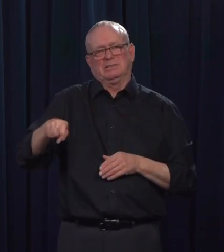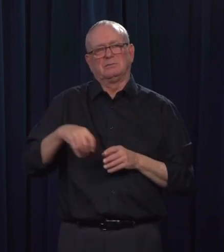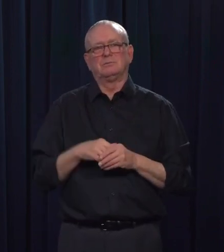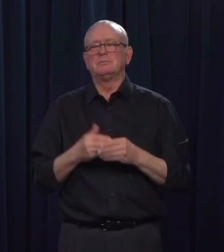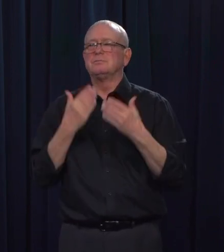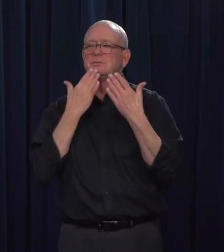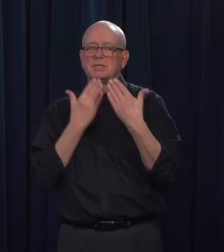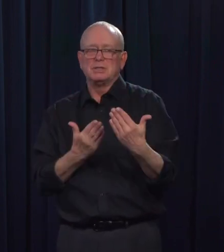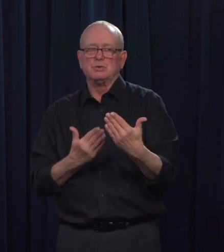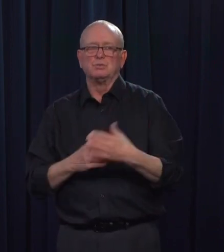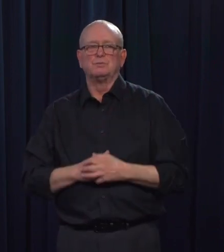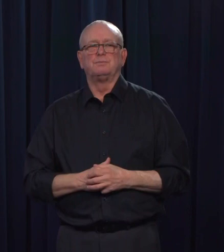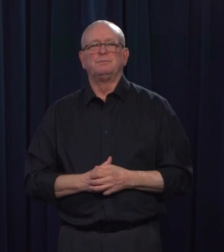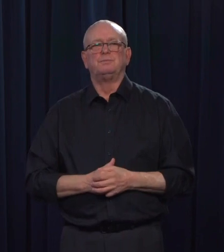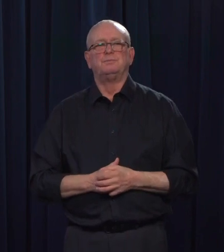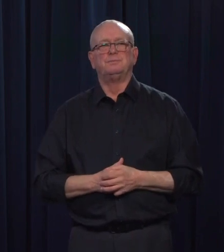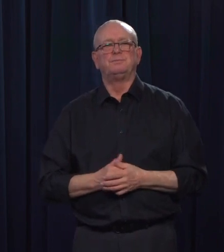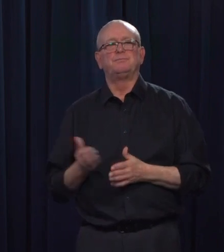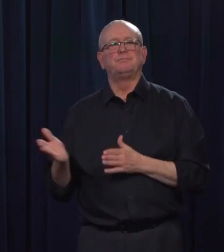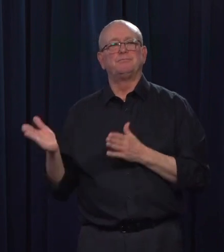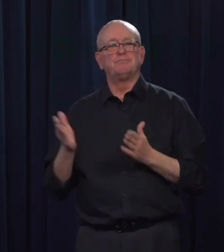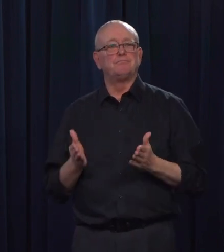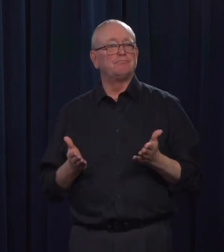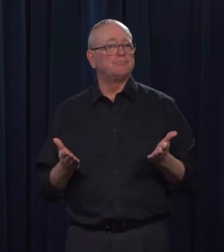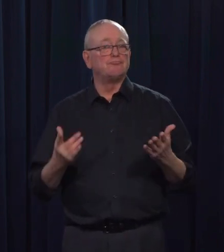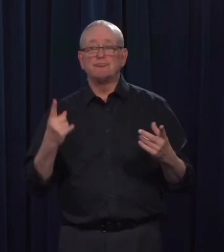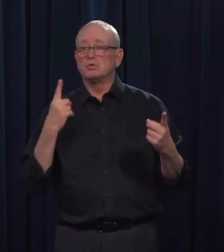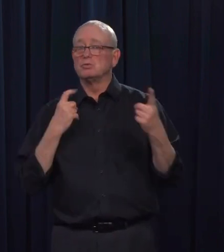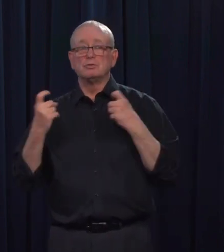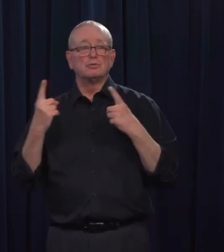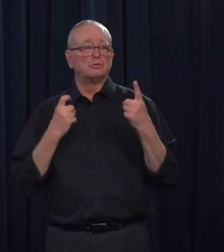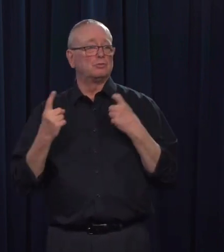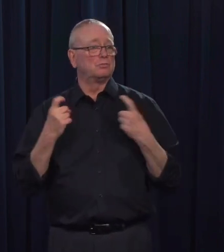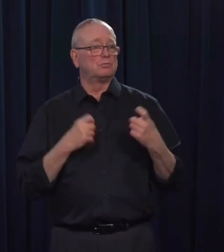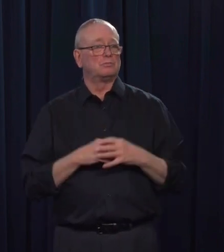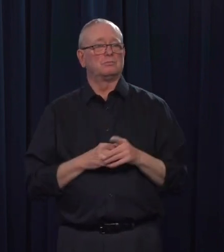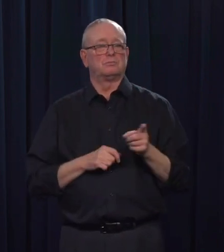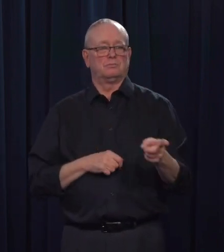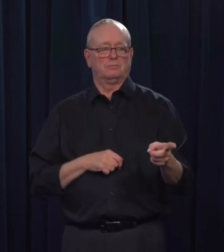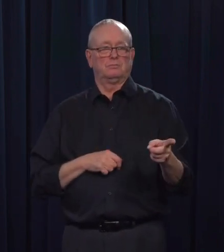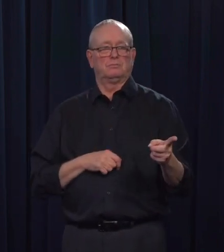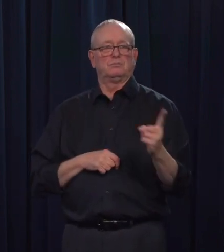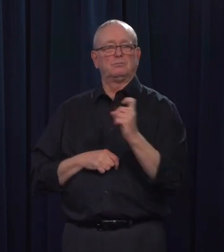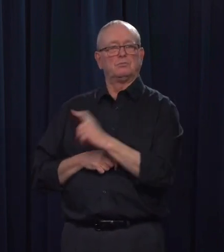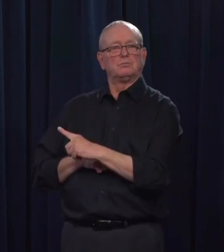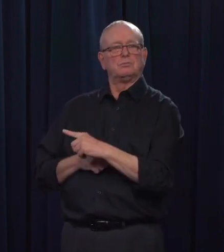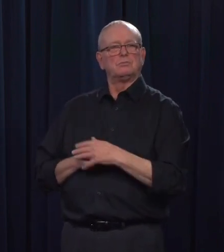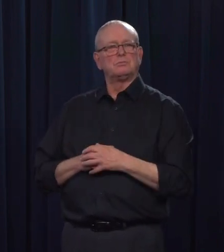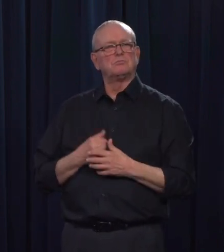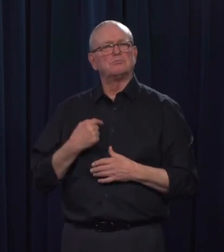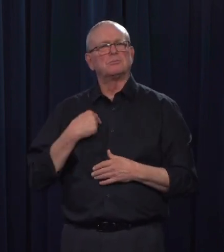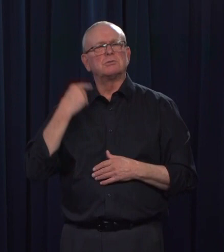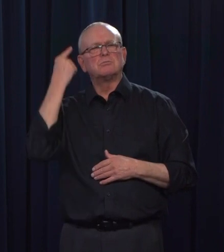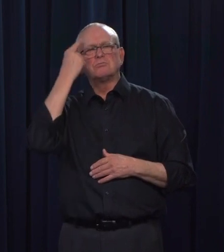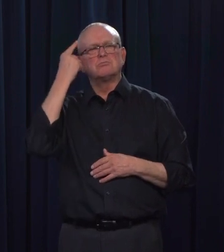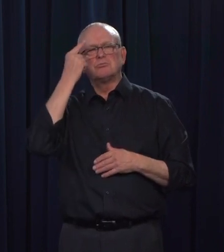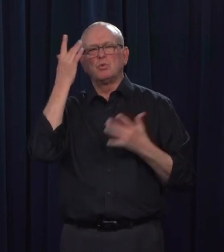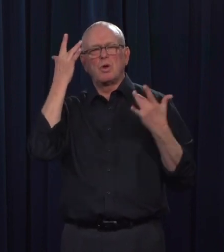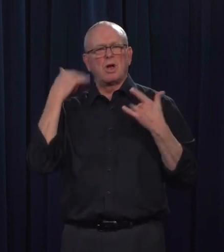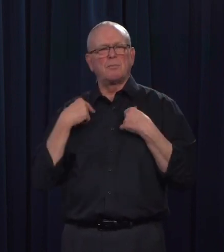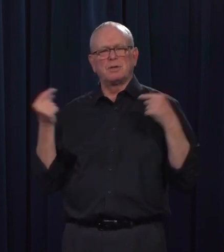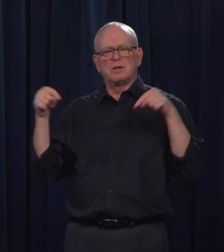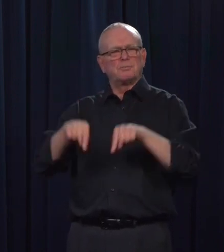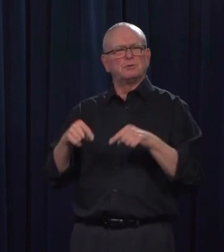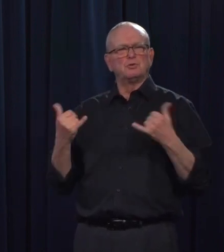So what is new? I'm still trying to understand why we're here. What has changed in the way that you're managing or monitoring food